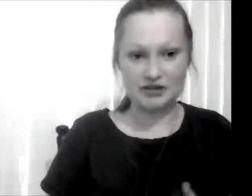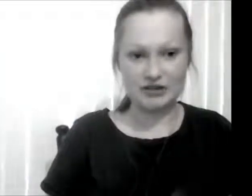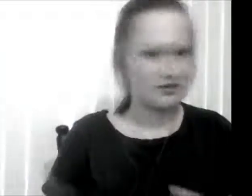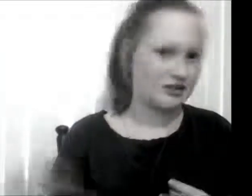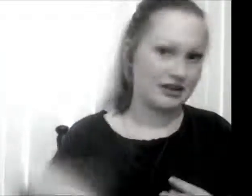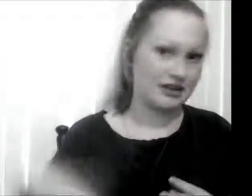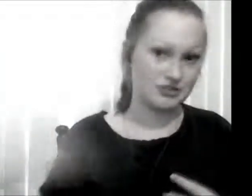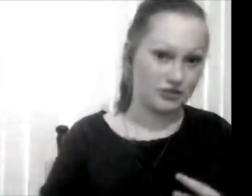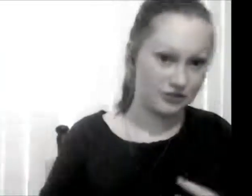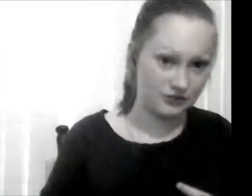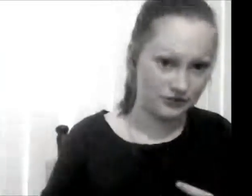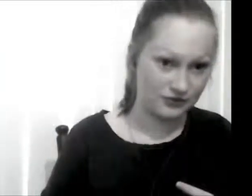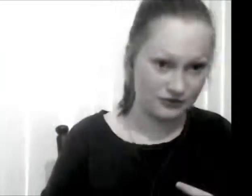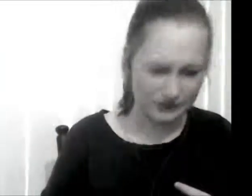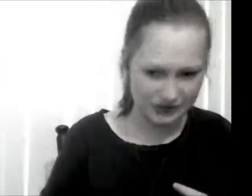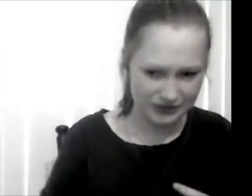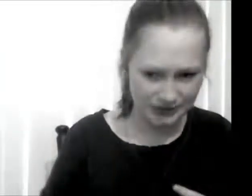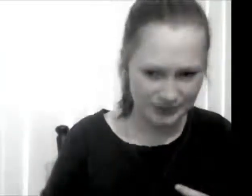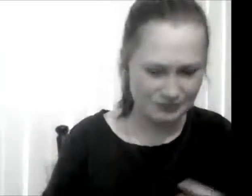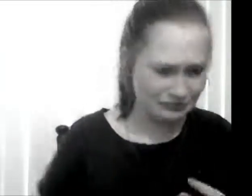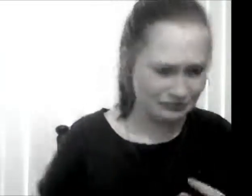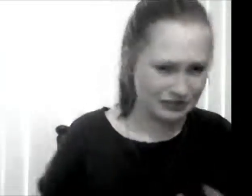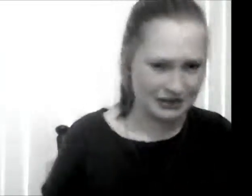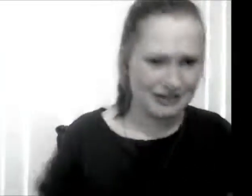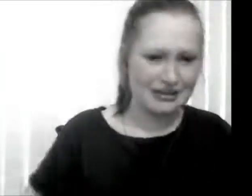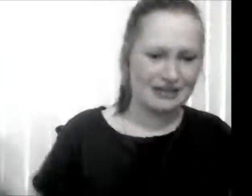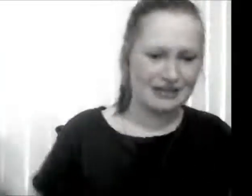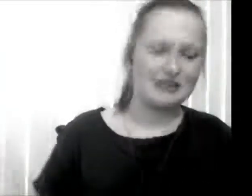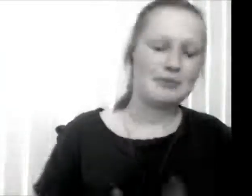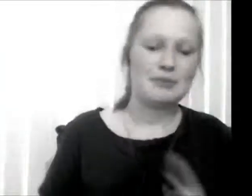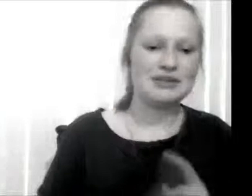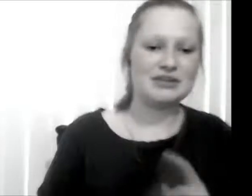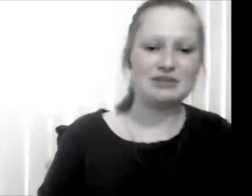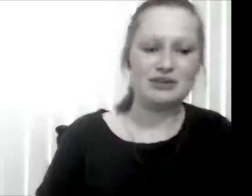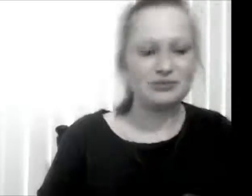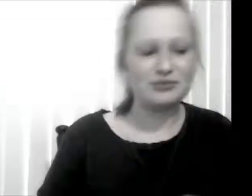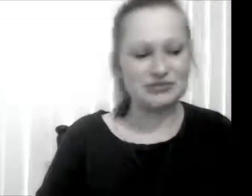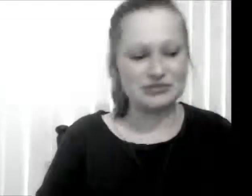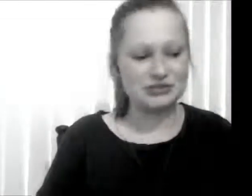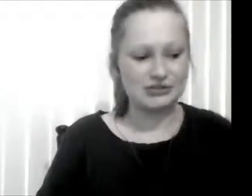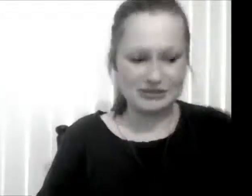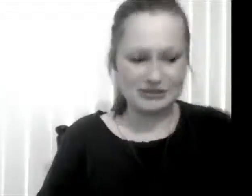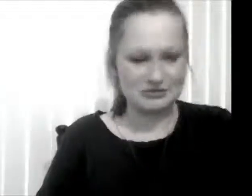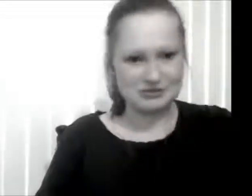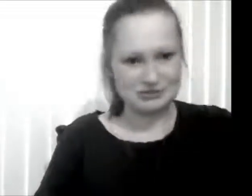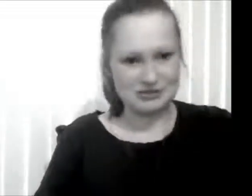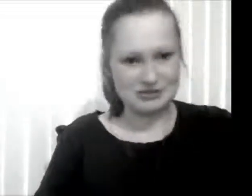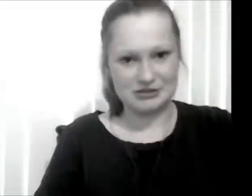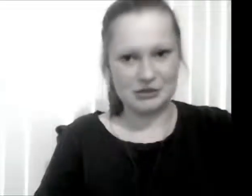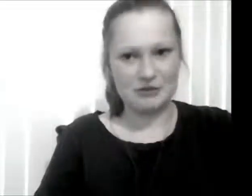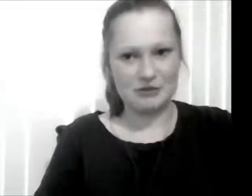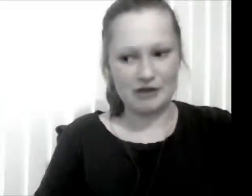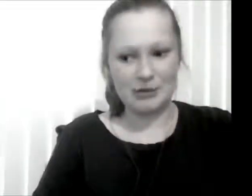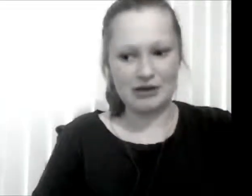I didn't do the extra lot of physio. My mum picked me up which was good because I was going very well.